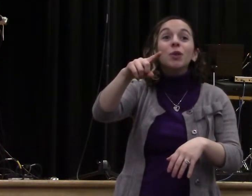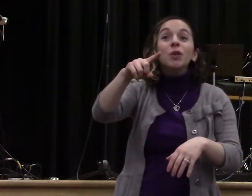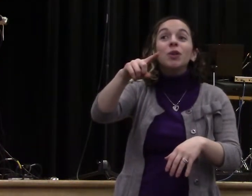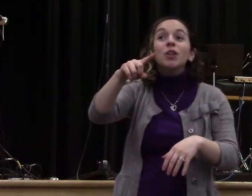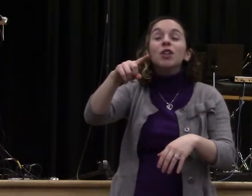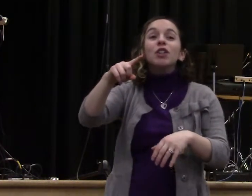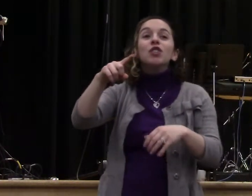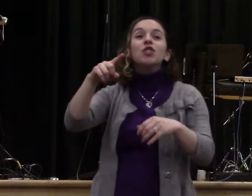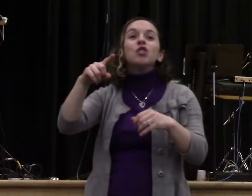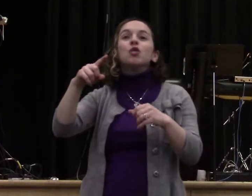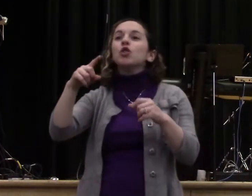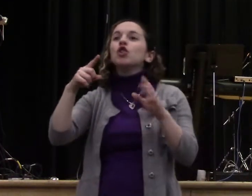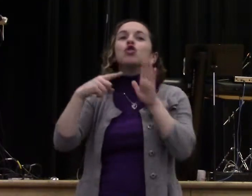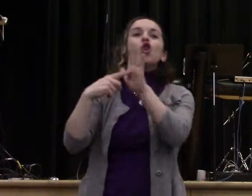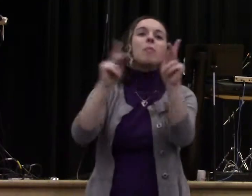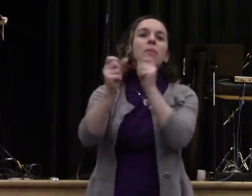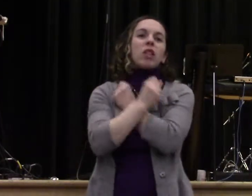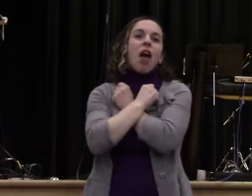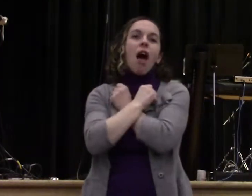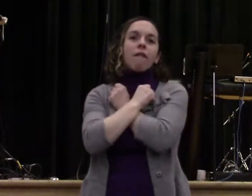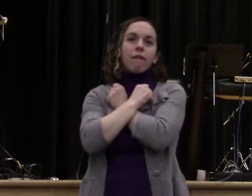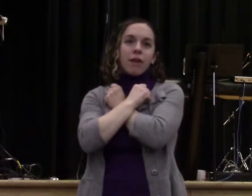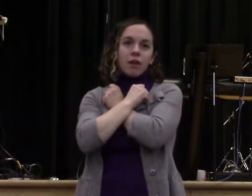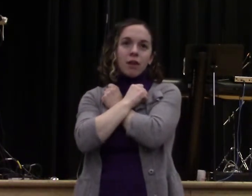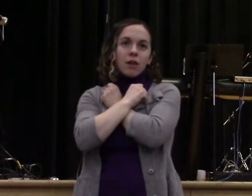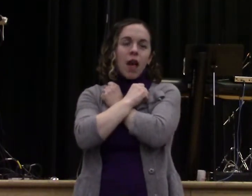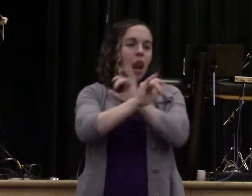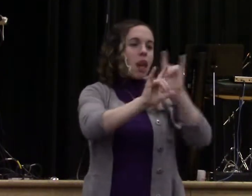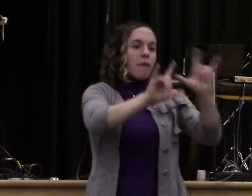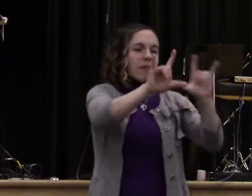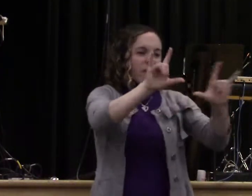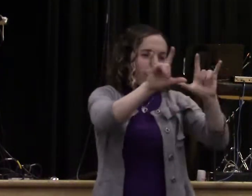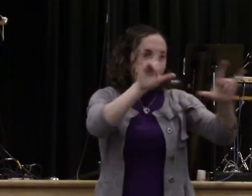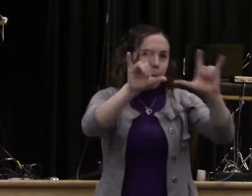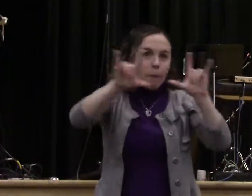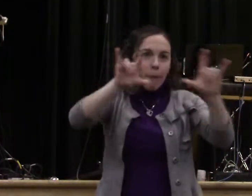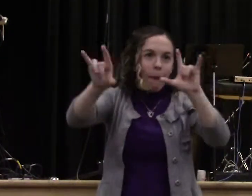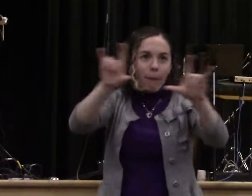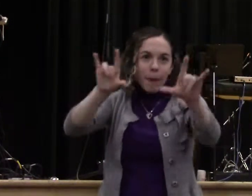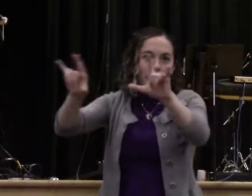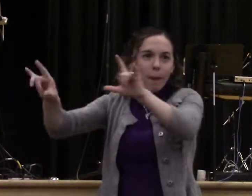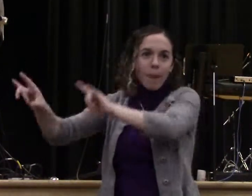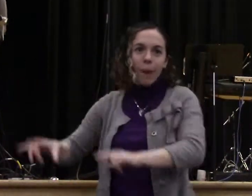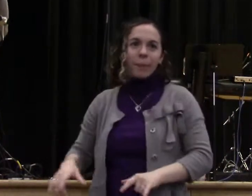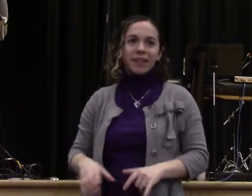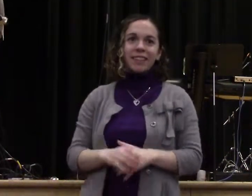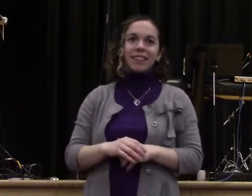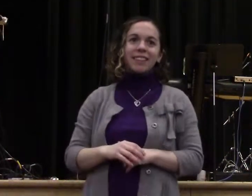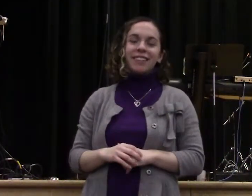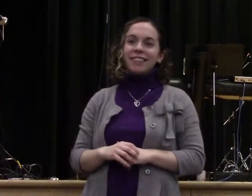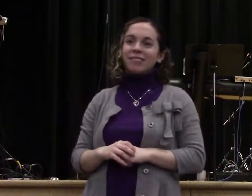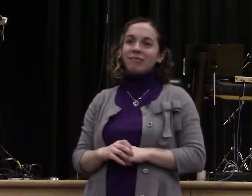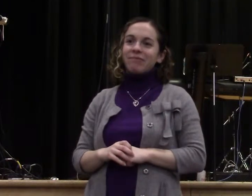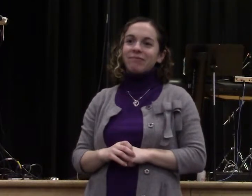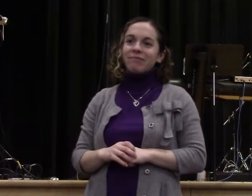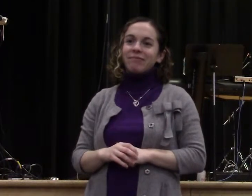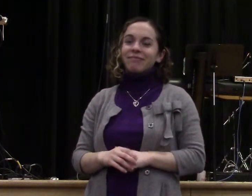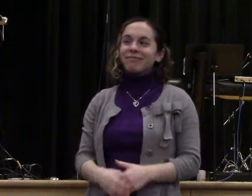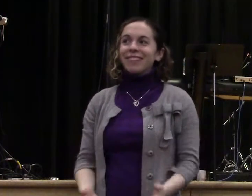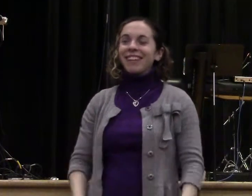Go back there. I'm not done. I'm not done with number two. On the count of three, who thinks they could say it faster than me? One, two, three. Mirror God's love in the mess, not the mess of